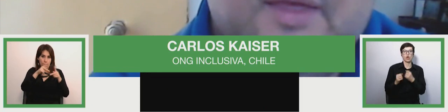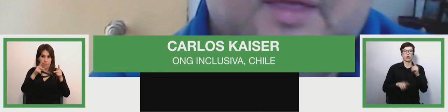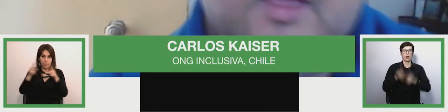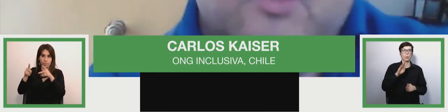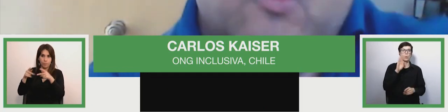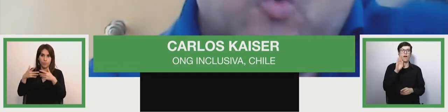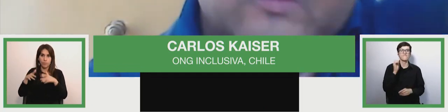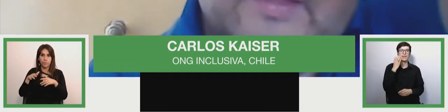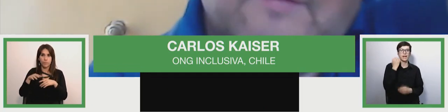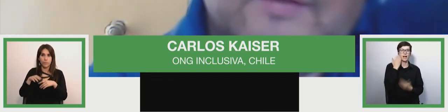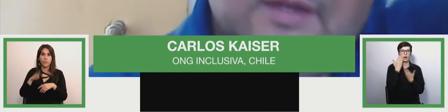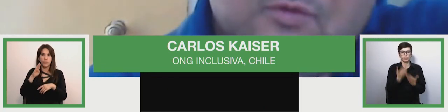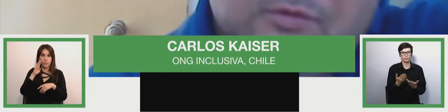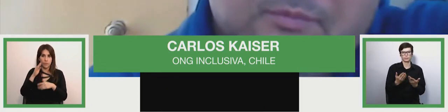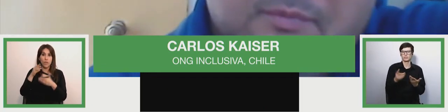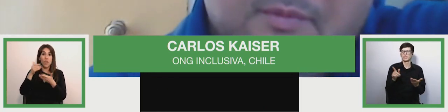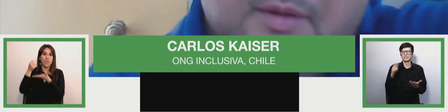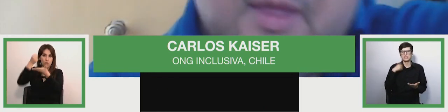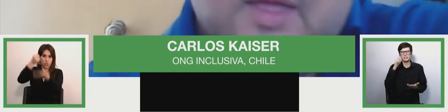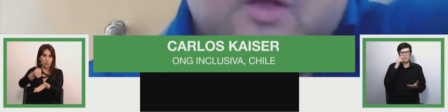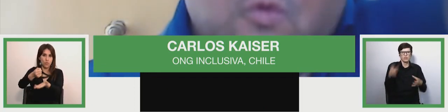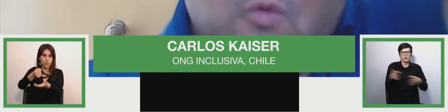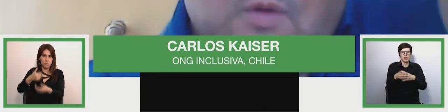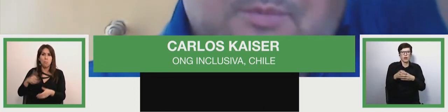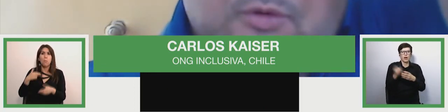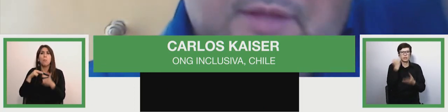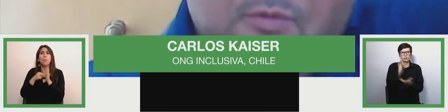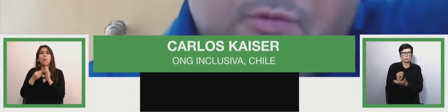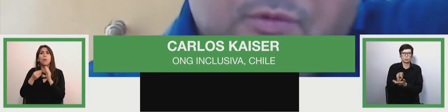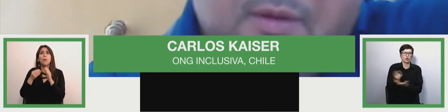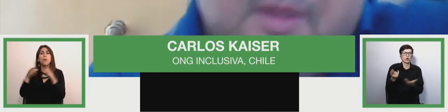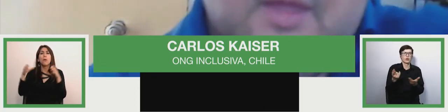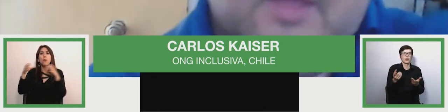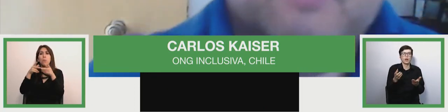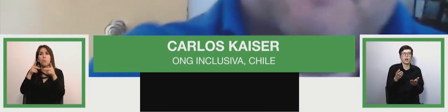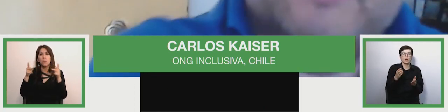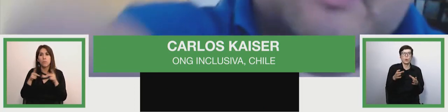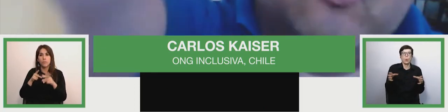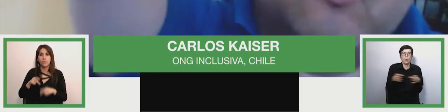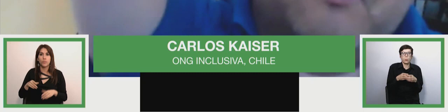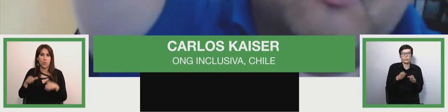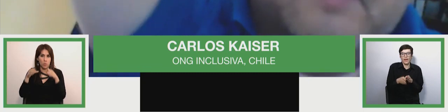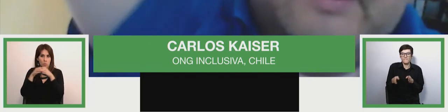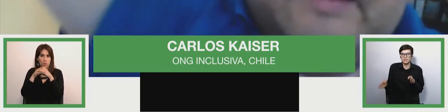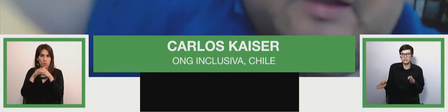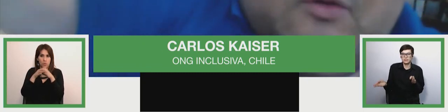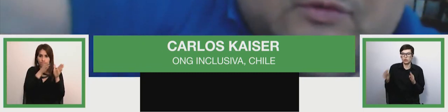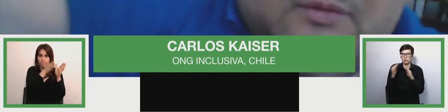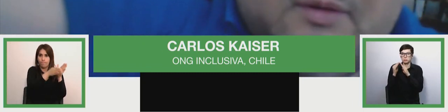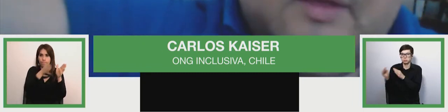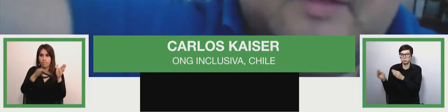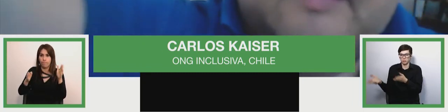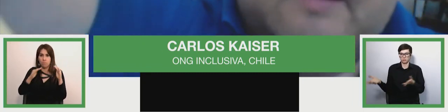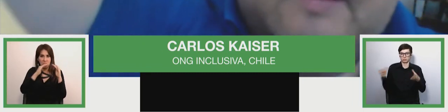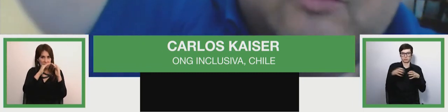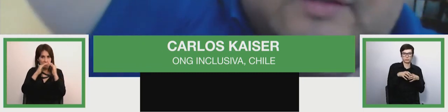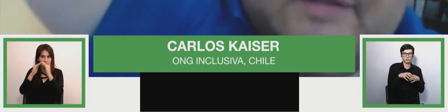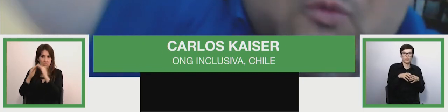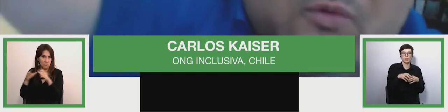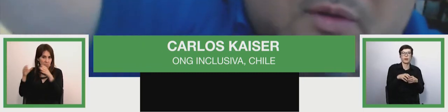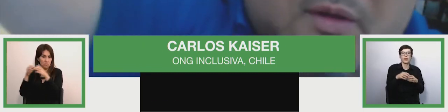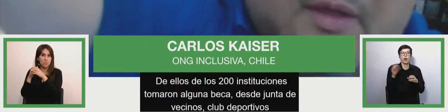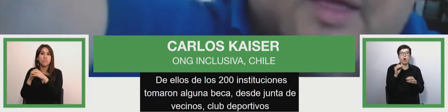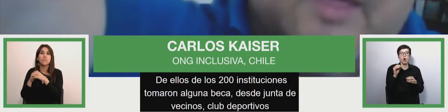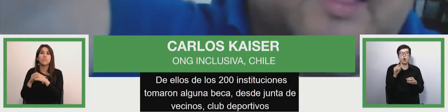into our latest courses of this we have 290 institutions took uh